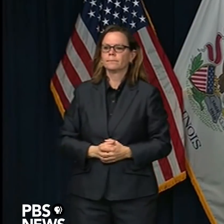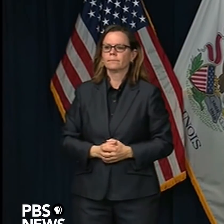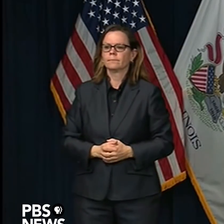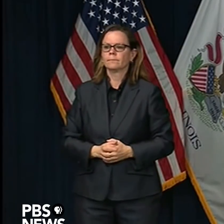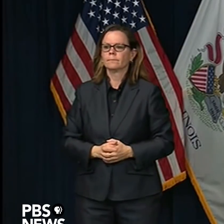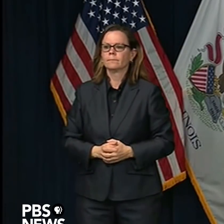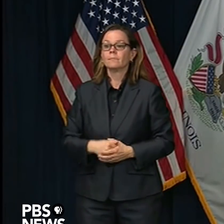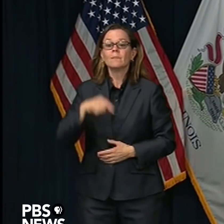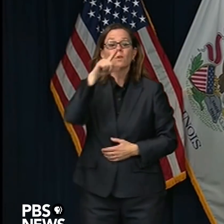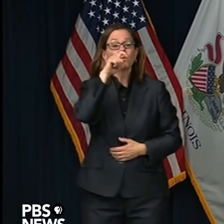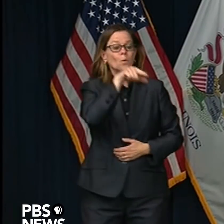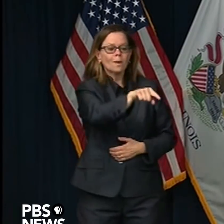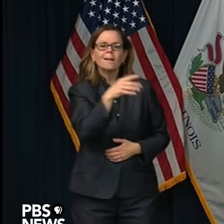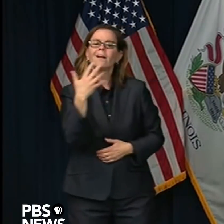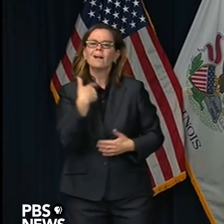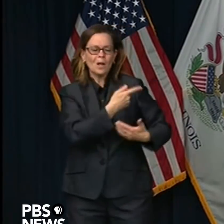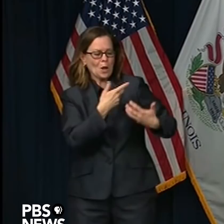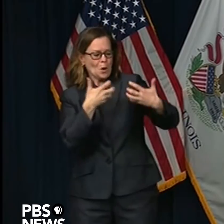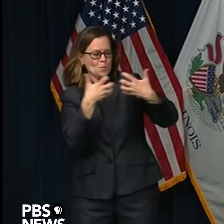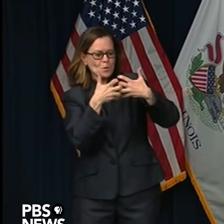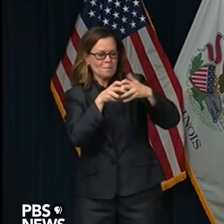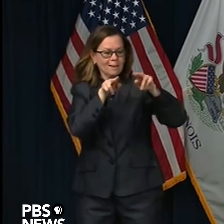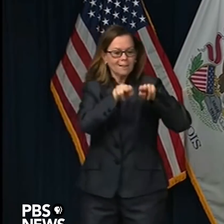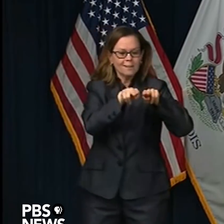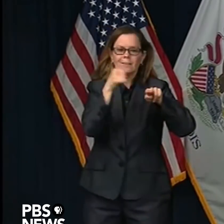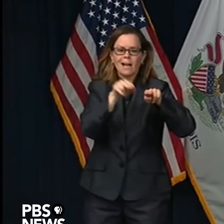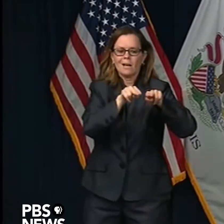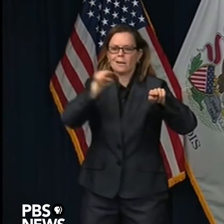-19 and those who haven't. But Dr. Ezekiel?